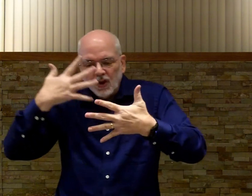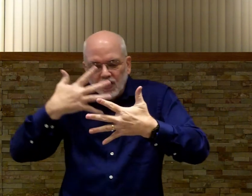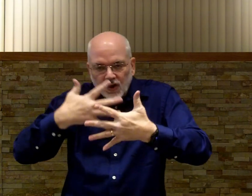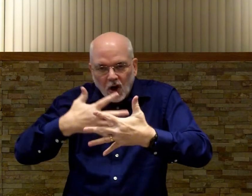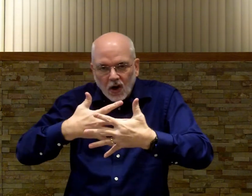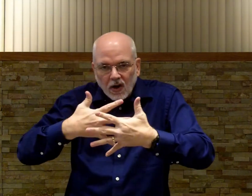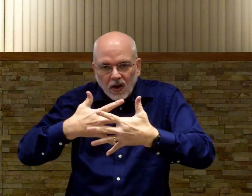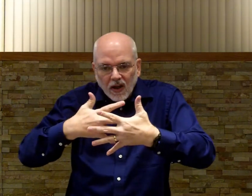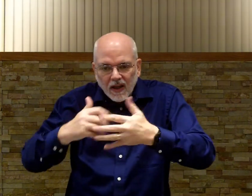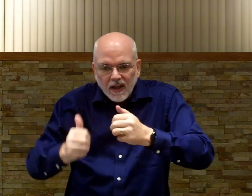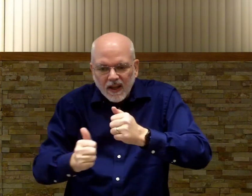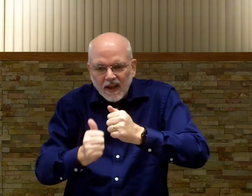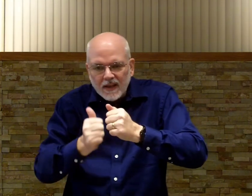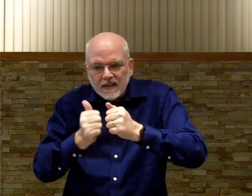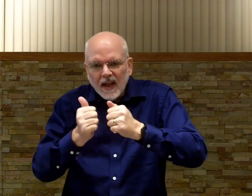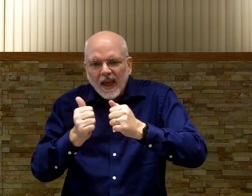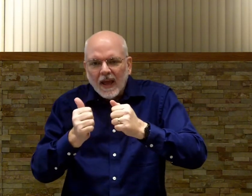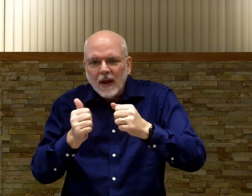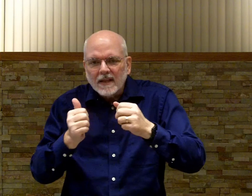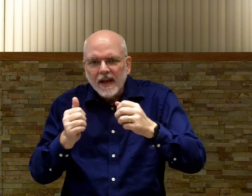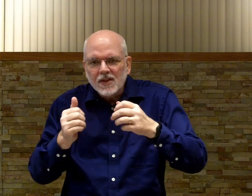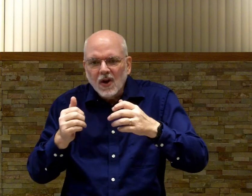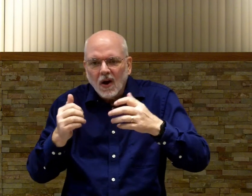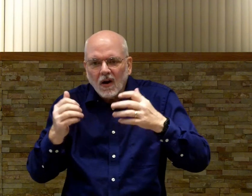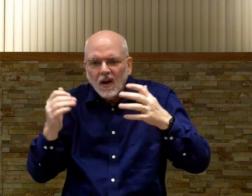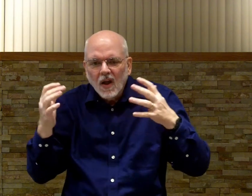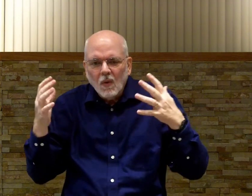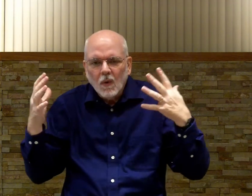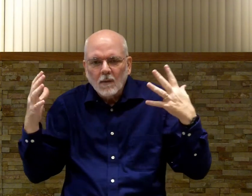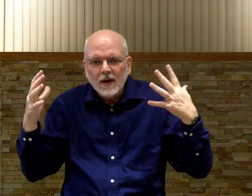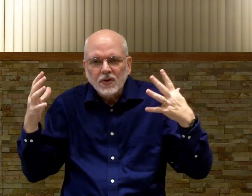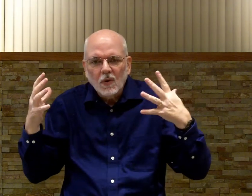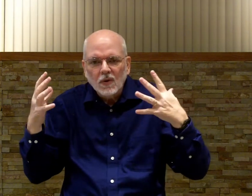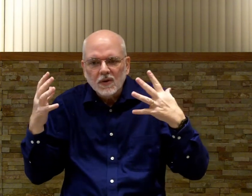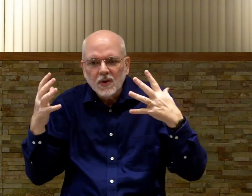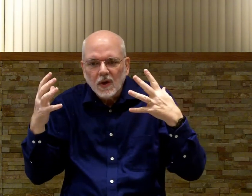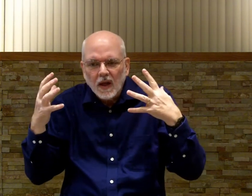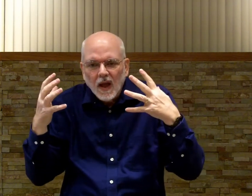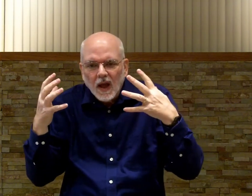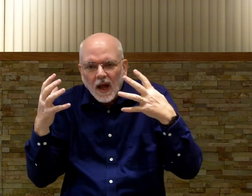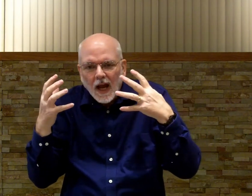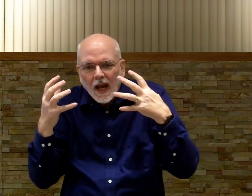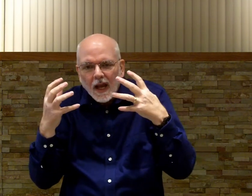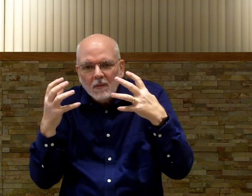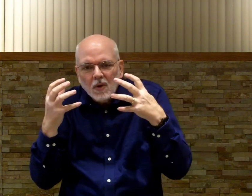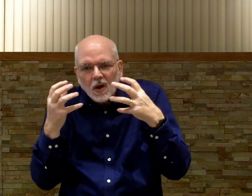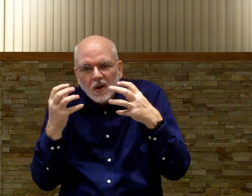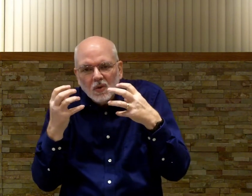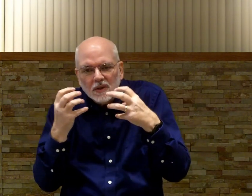The darkest. And as it gets dark. What are my shoulders doing? I am closing